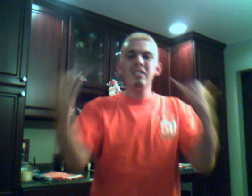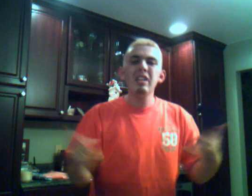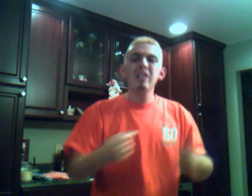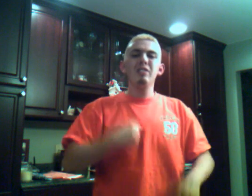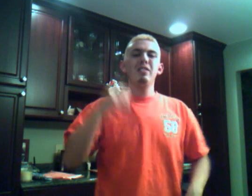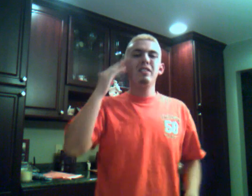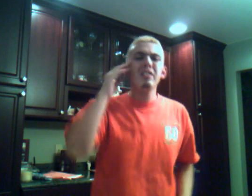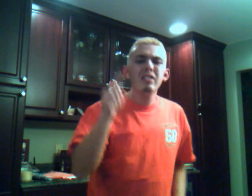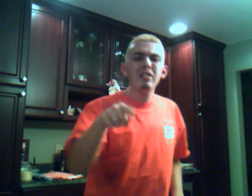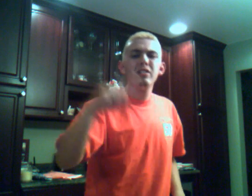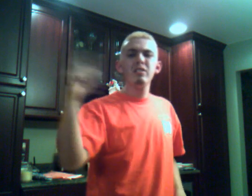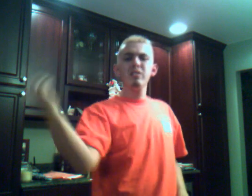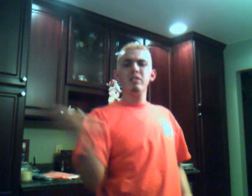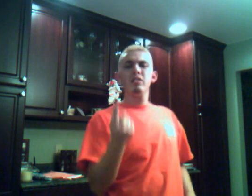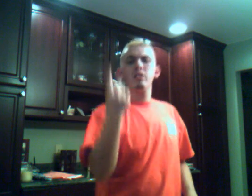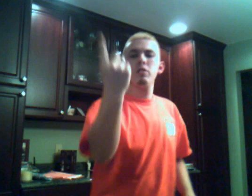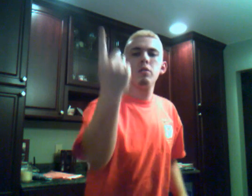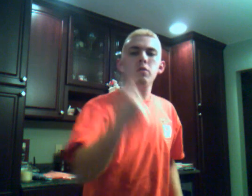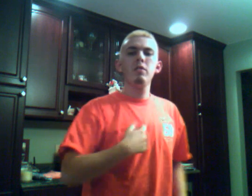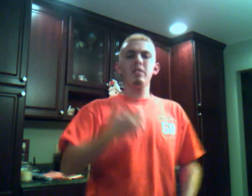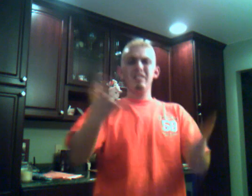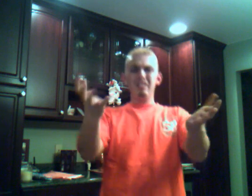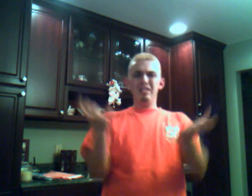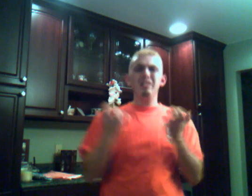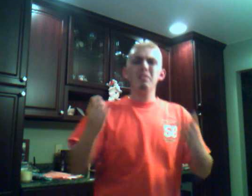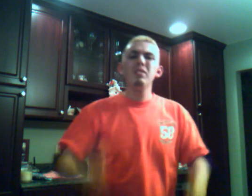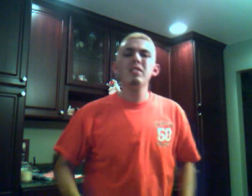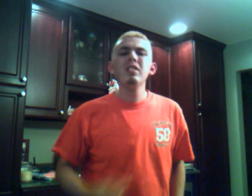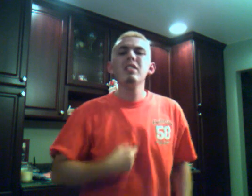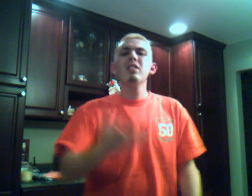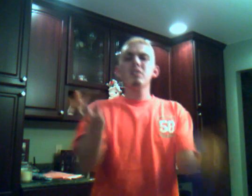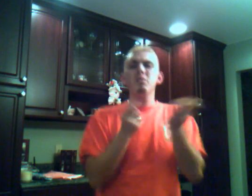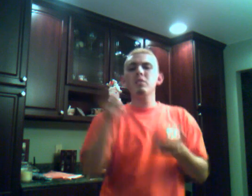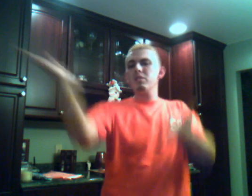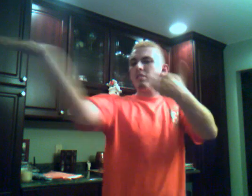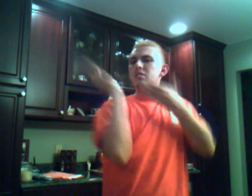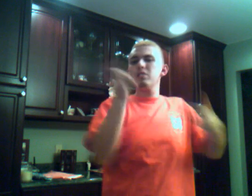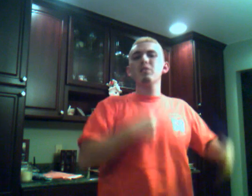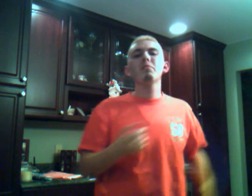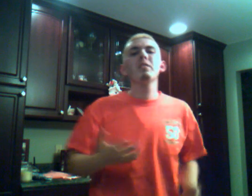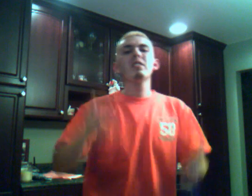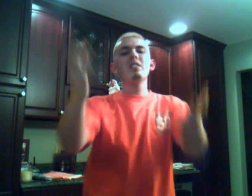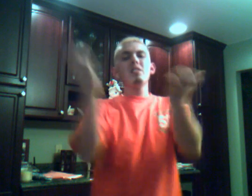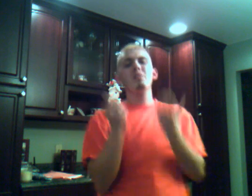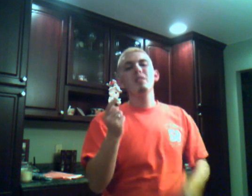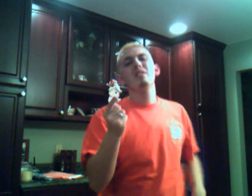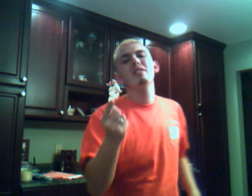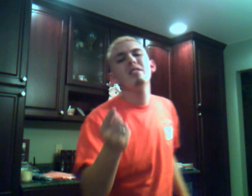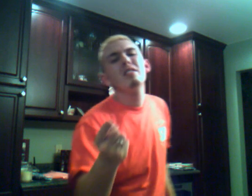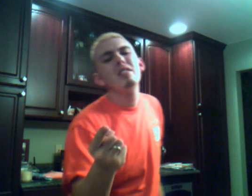Now I know you're the only one that I want I want you back, I want you